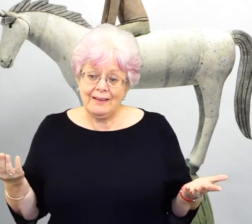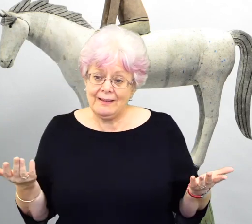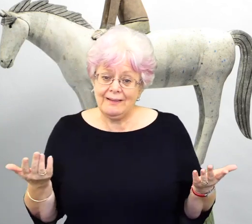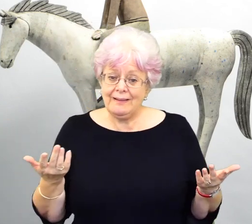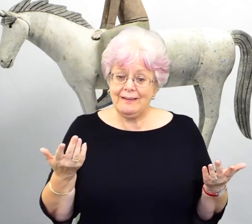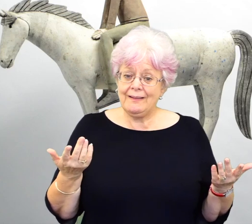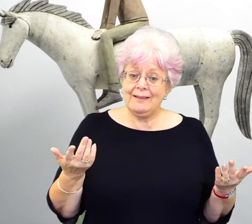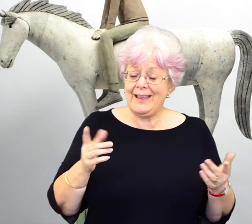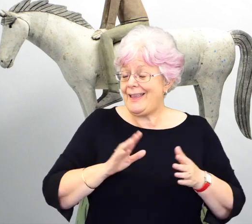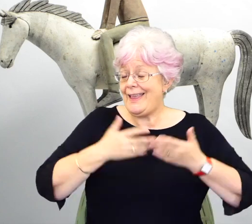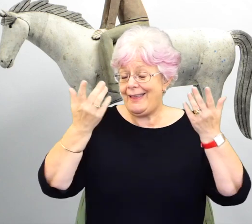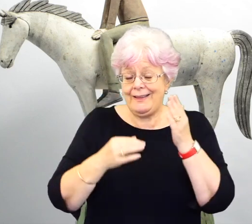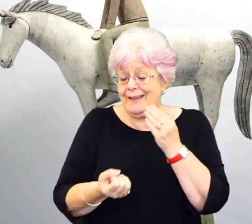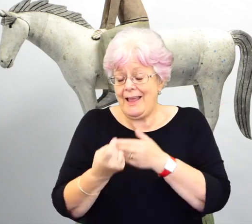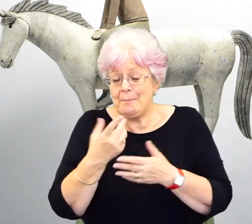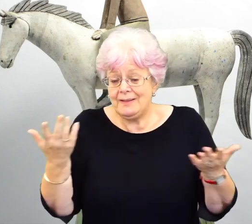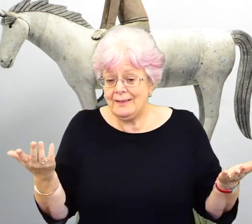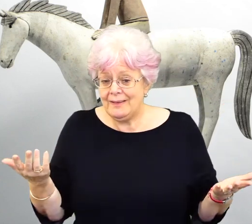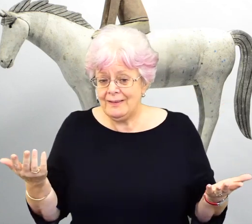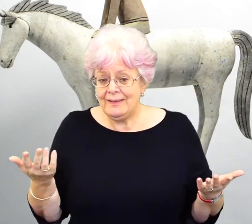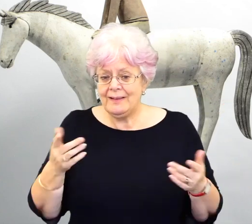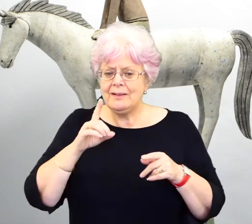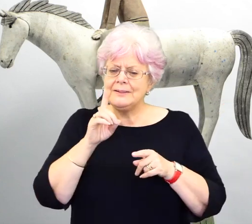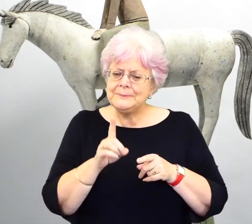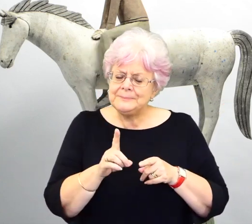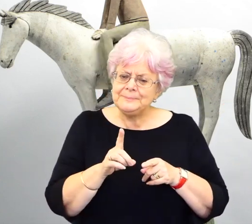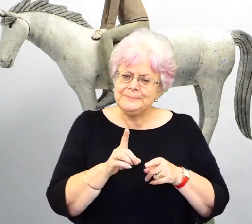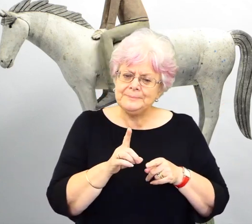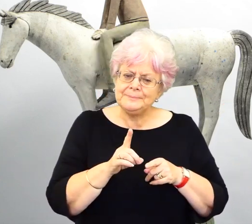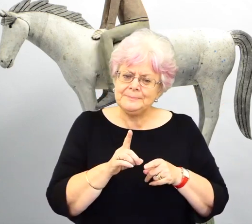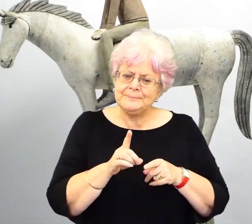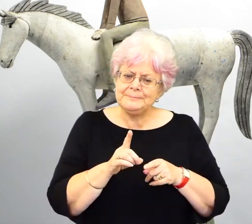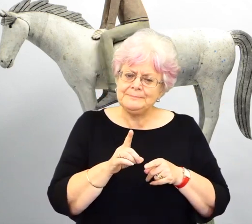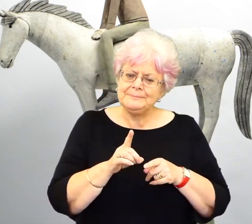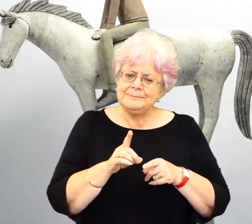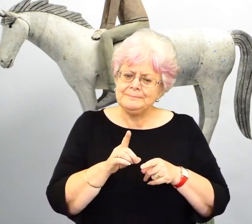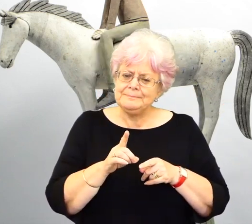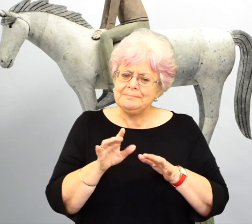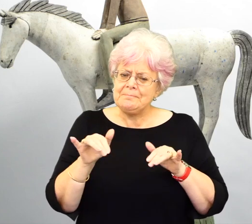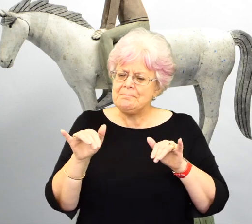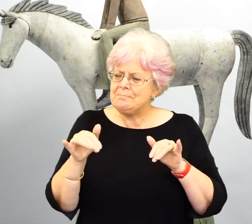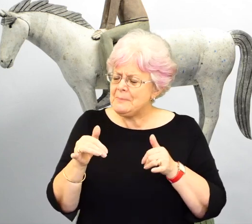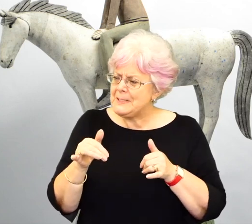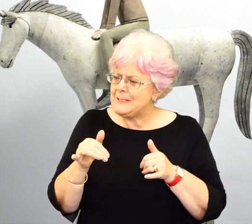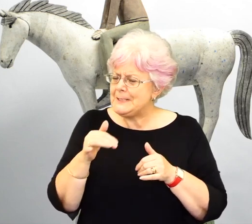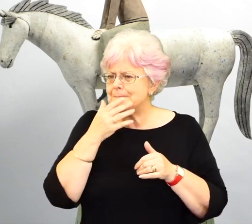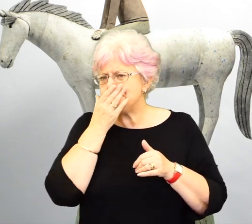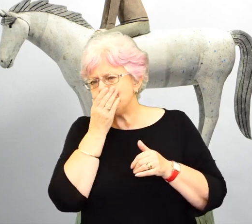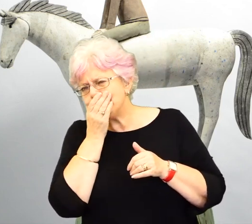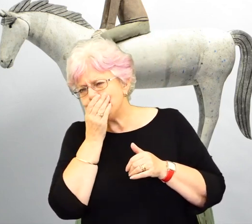anything that would happen, you know. Look at either way. Yes, so I just, I just think, I think maybe, just, maybe it's just the moment of,